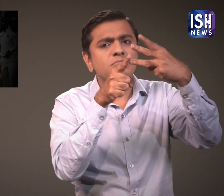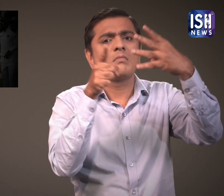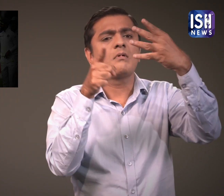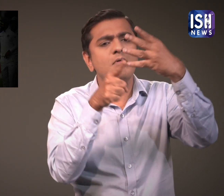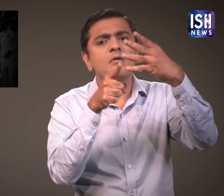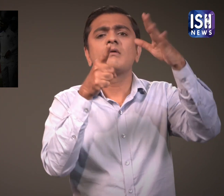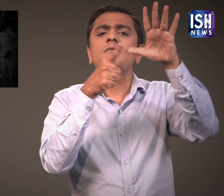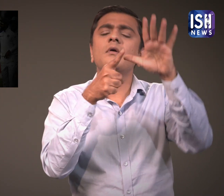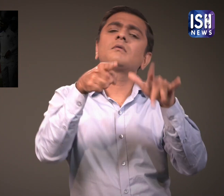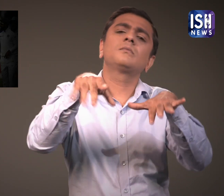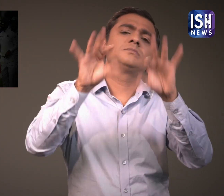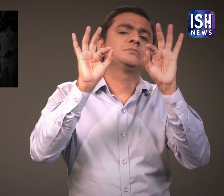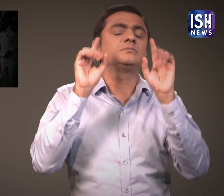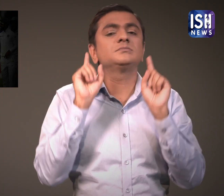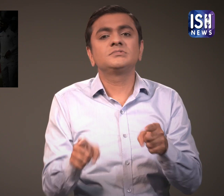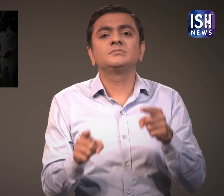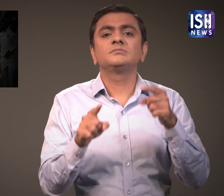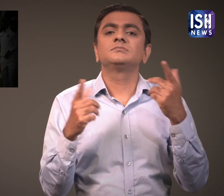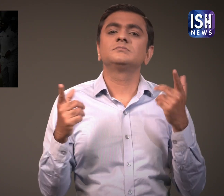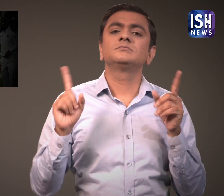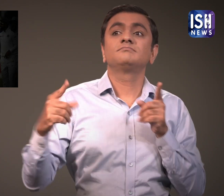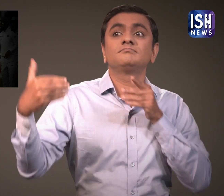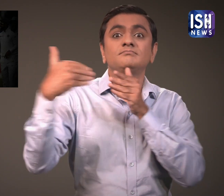The teams can decide to have more than 2 matches.